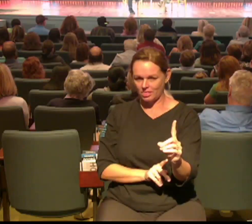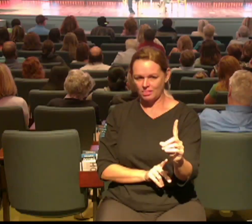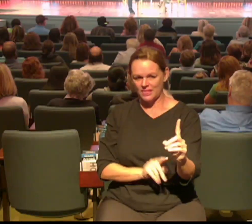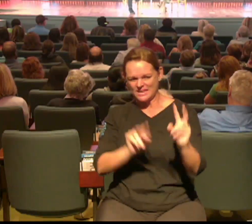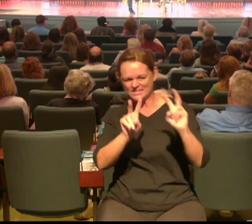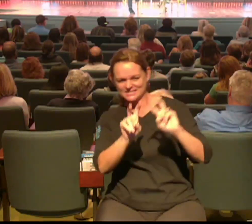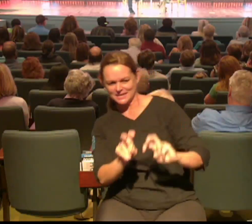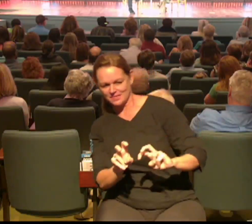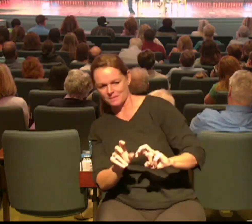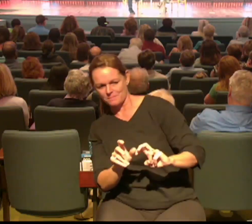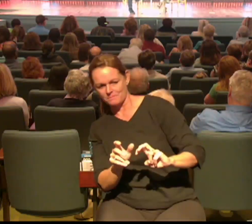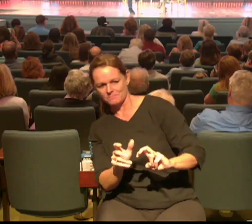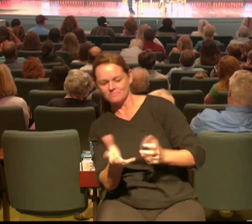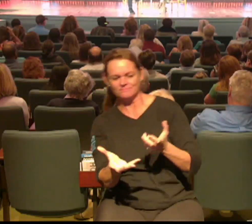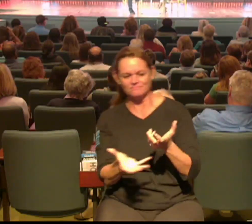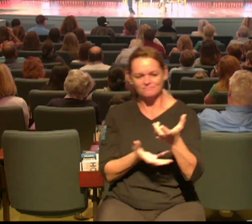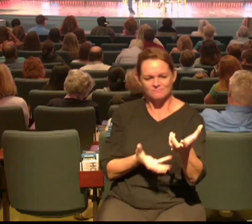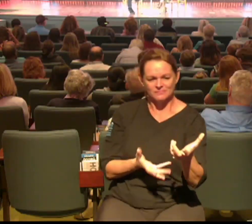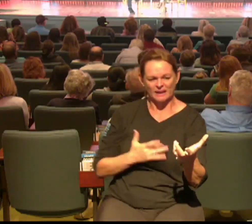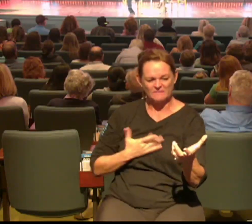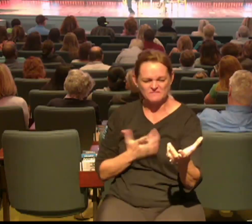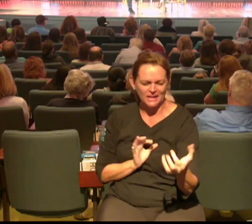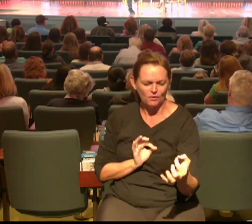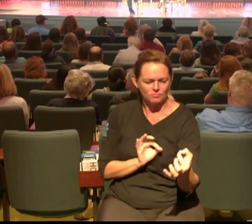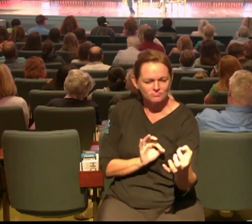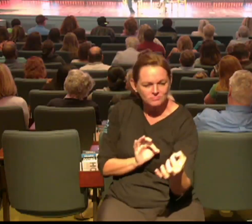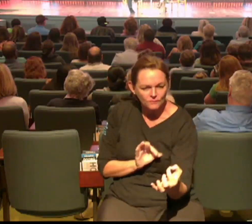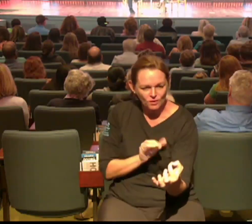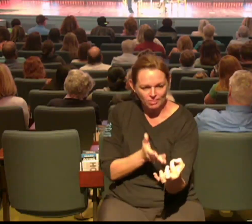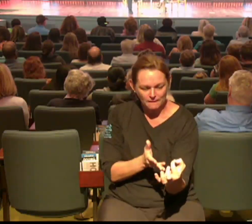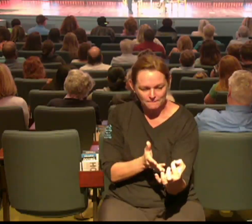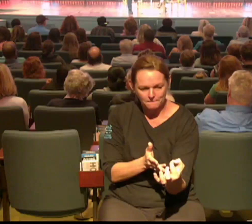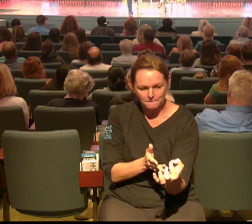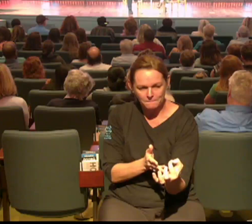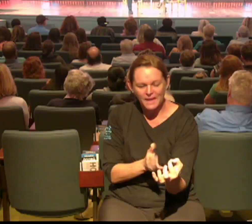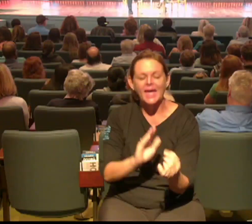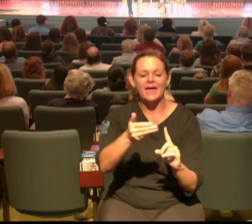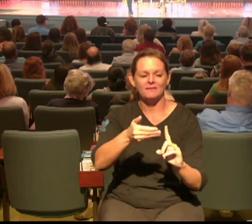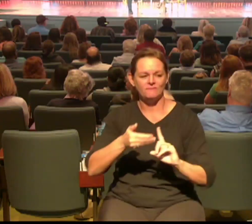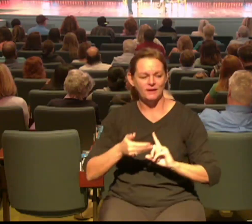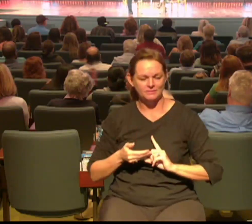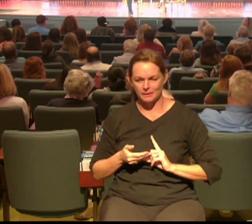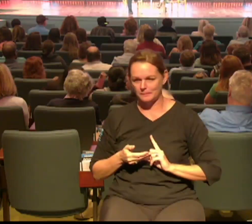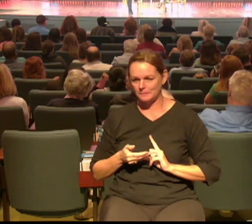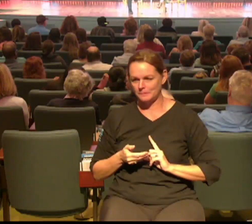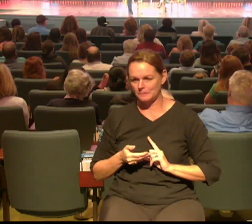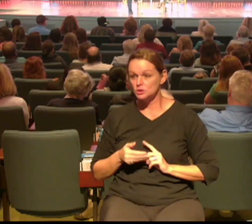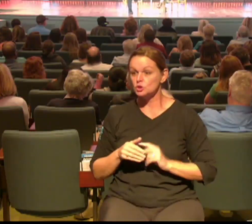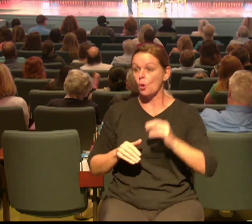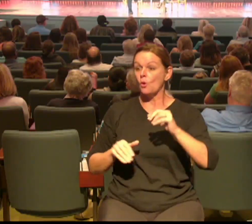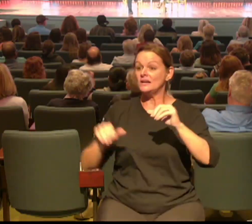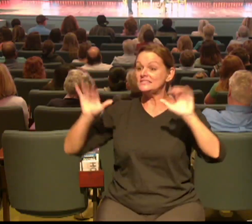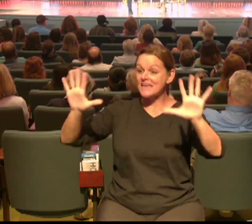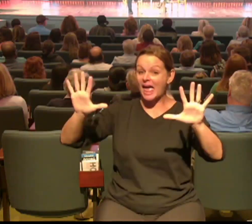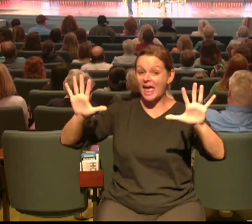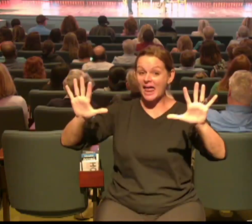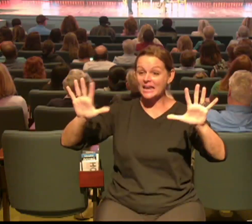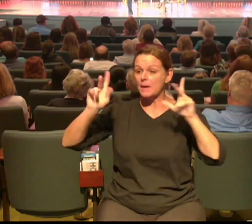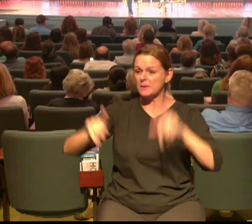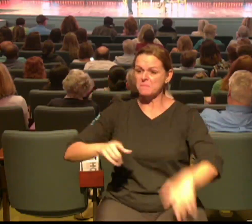week is I want you to go out this week and I want you to tell at least 10 people repent for the kingdom of God is at